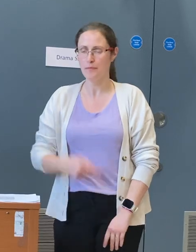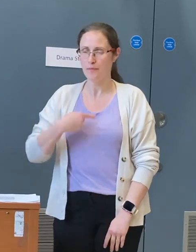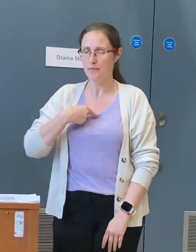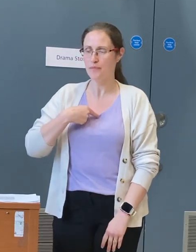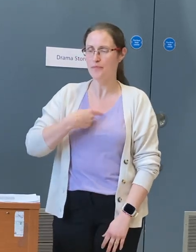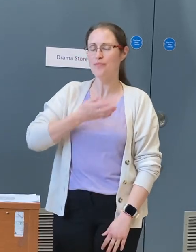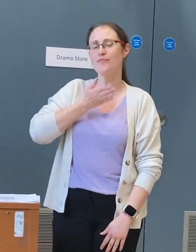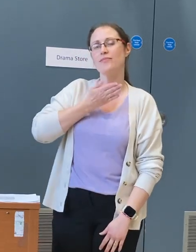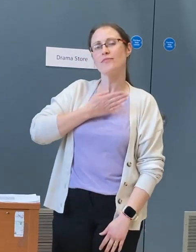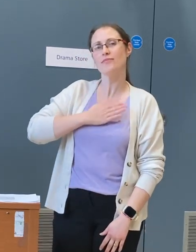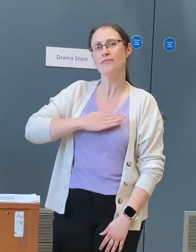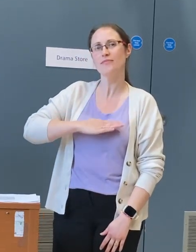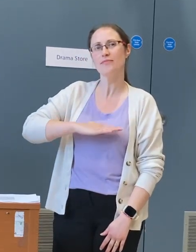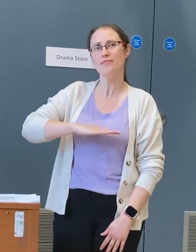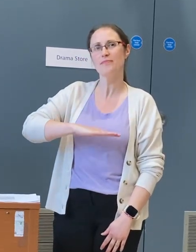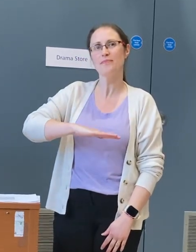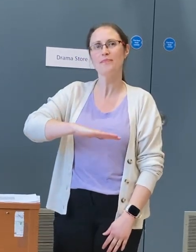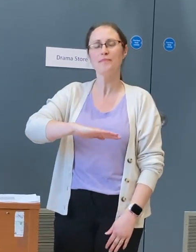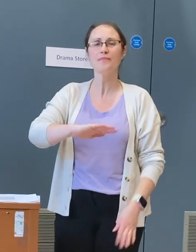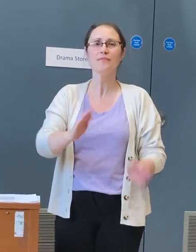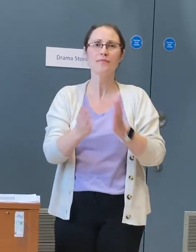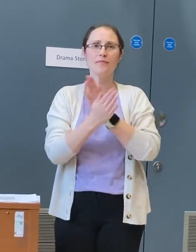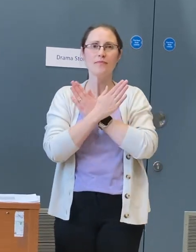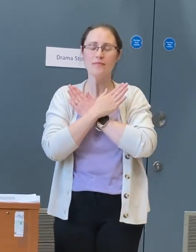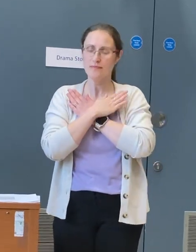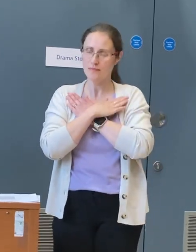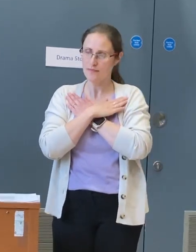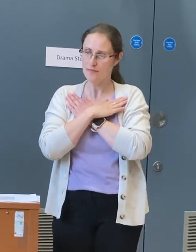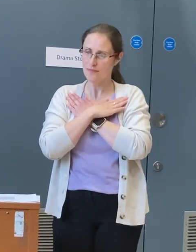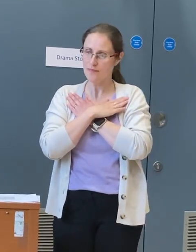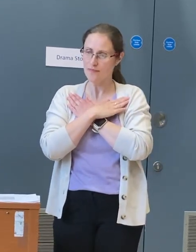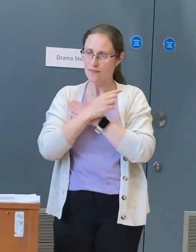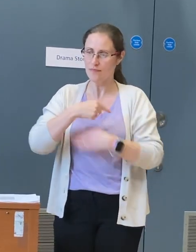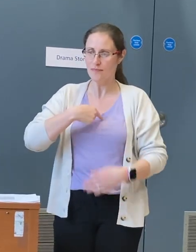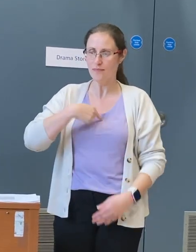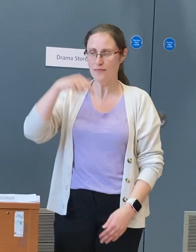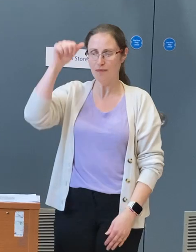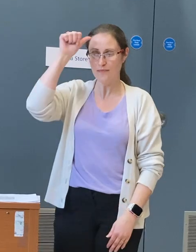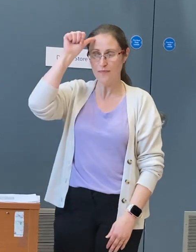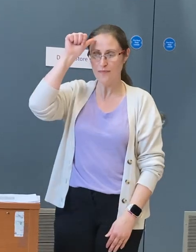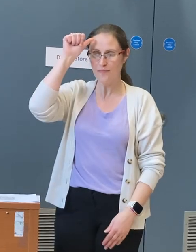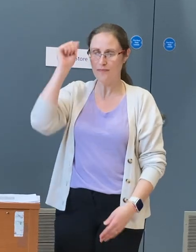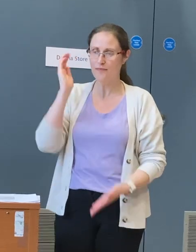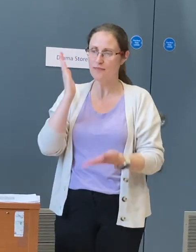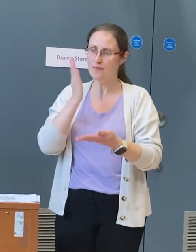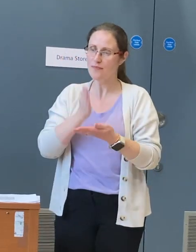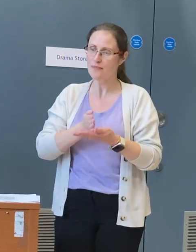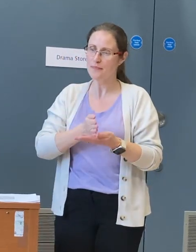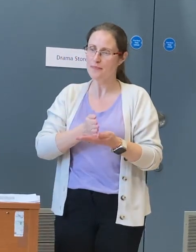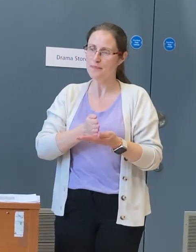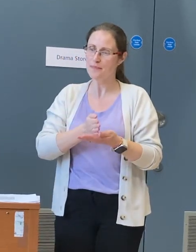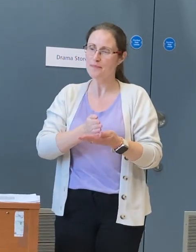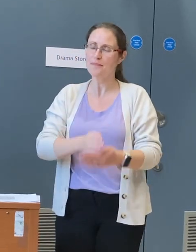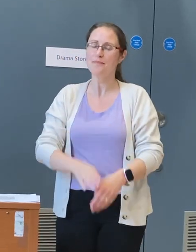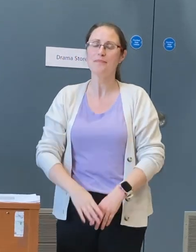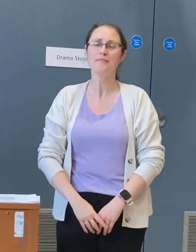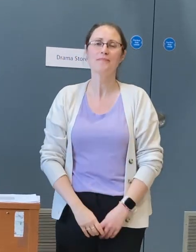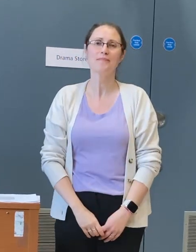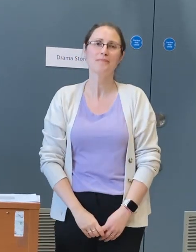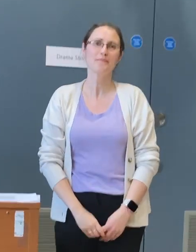I would do anything for love, I know it's true and that's it right.